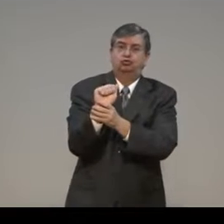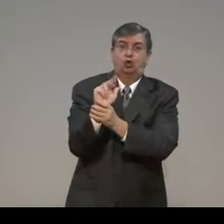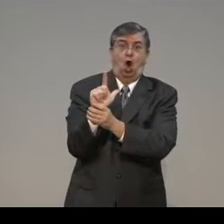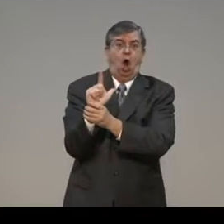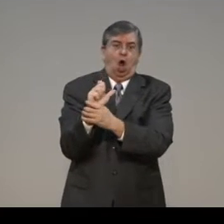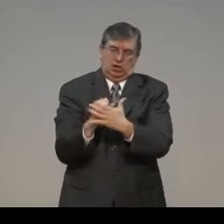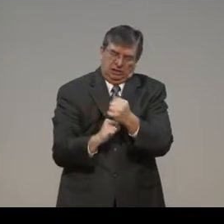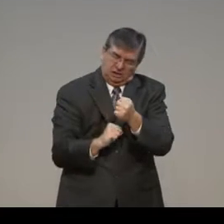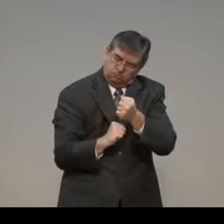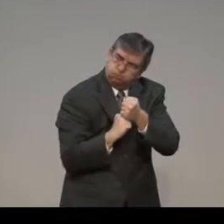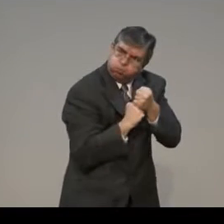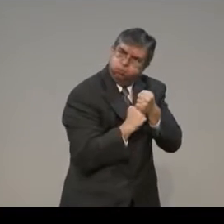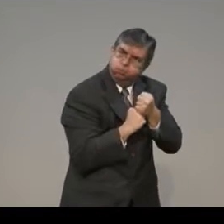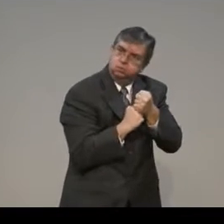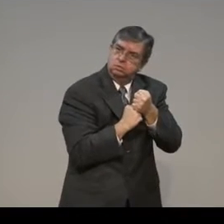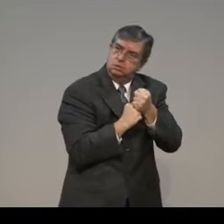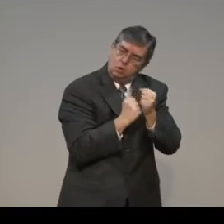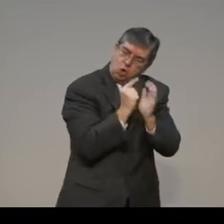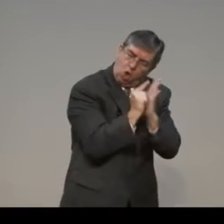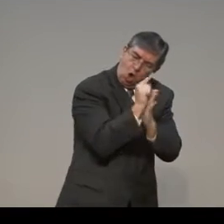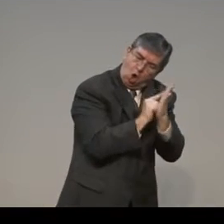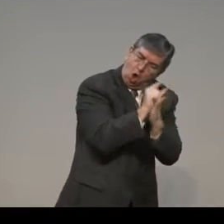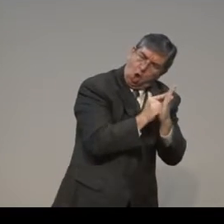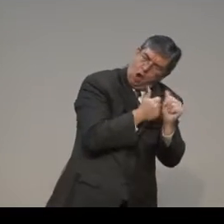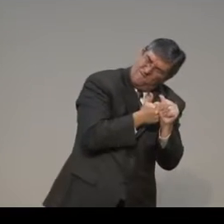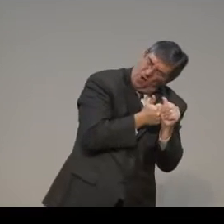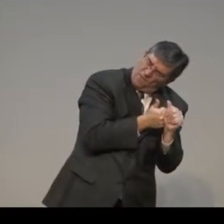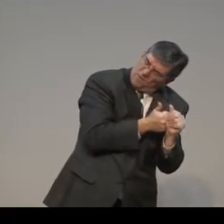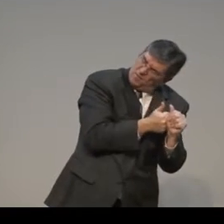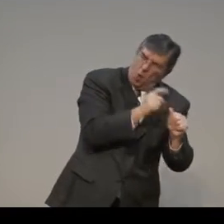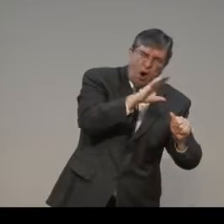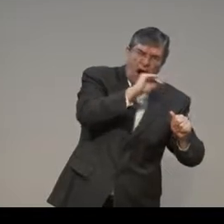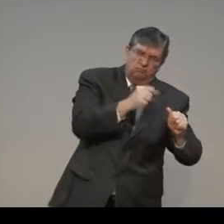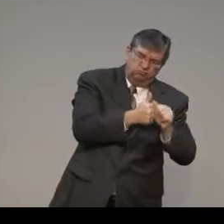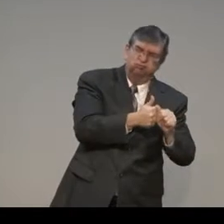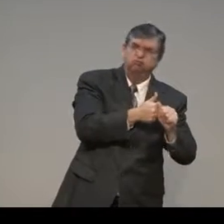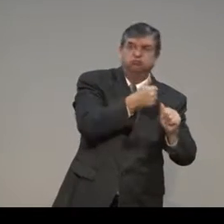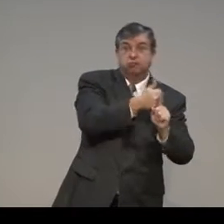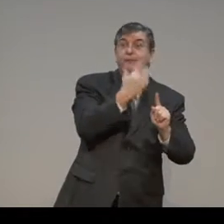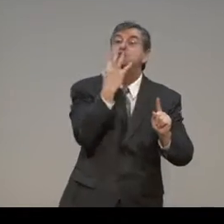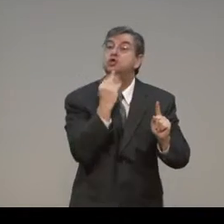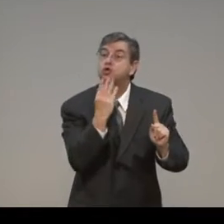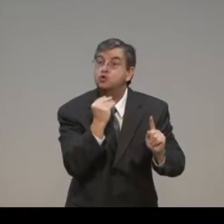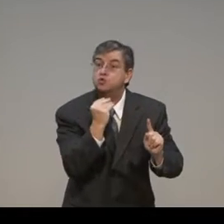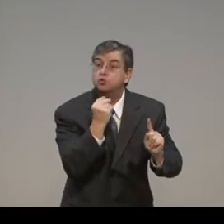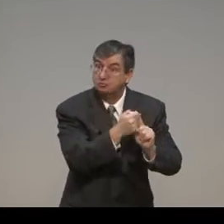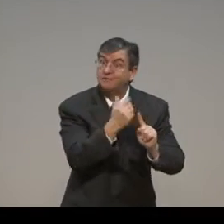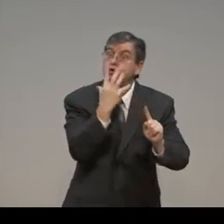the Lord. Saul was an advocate among the advocates